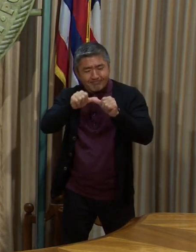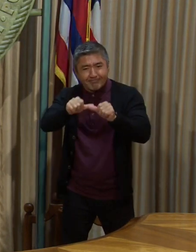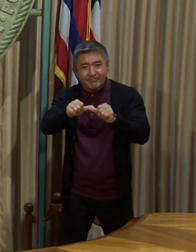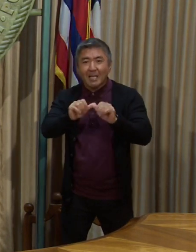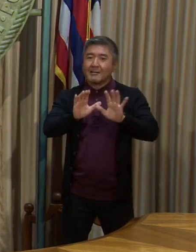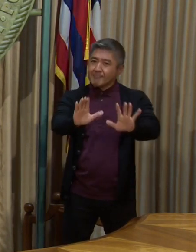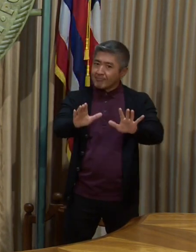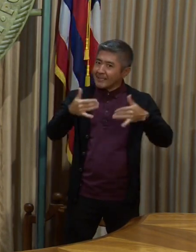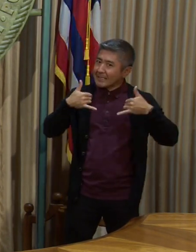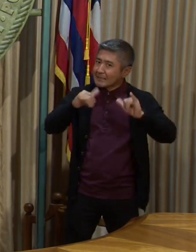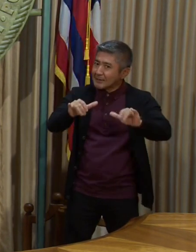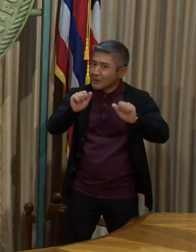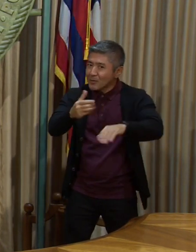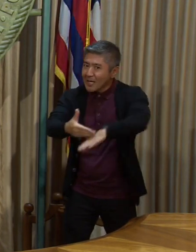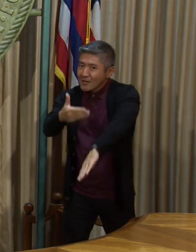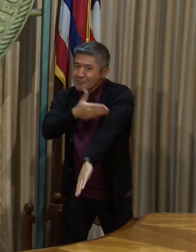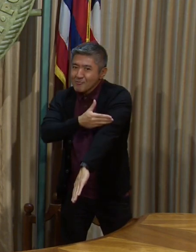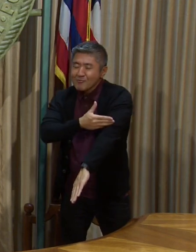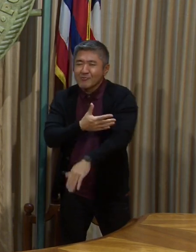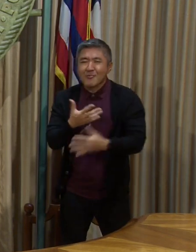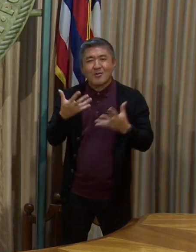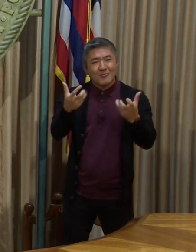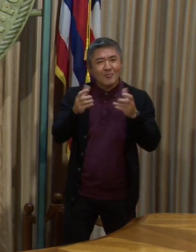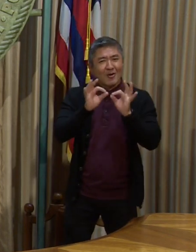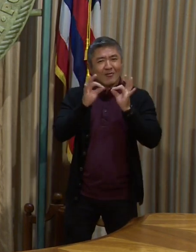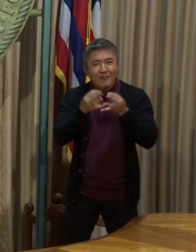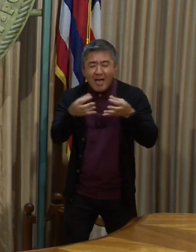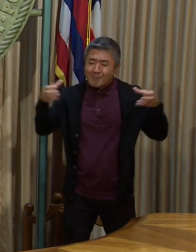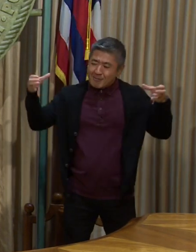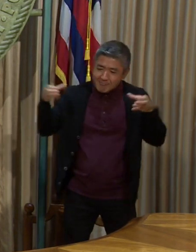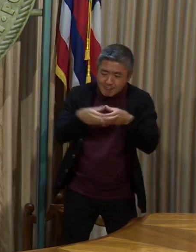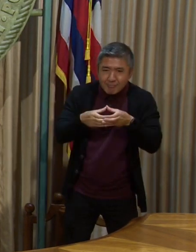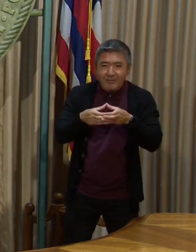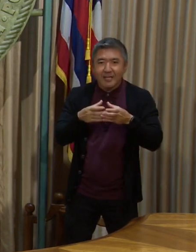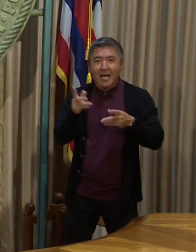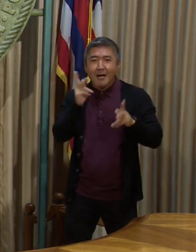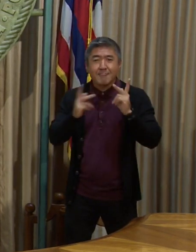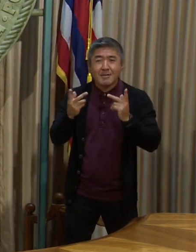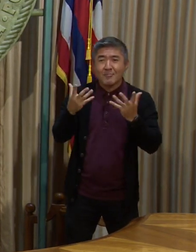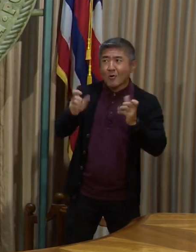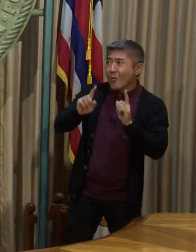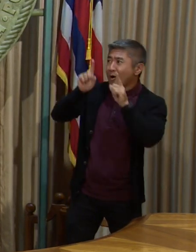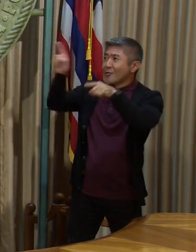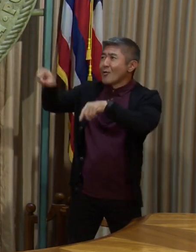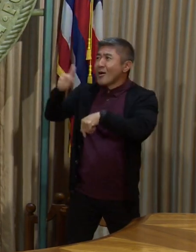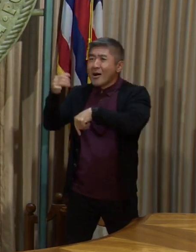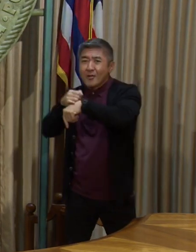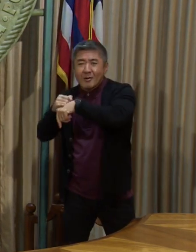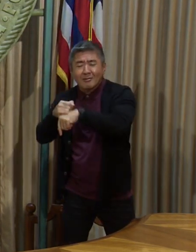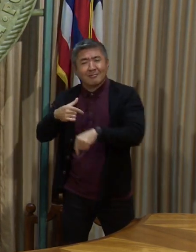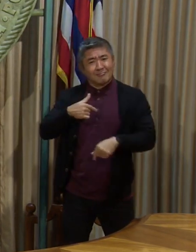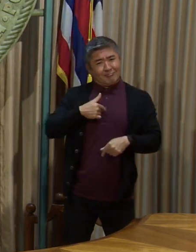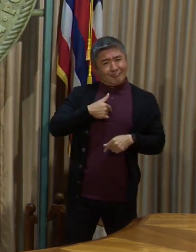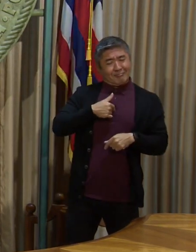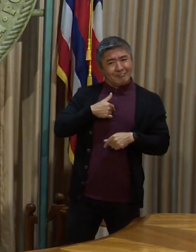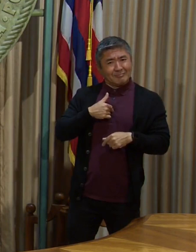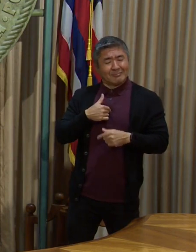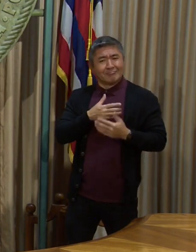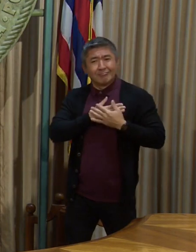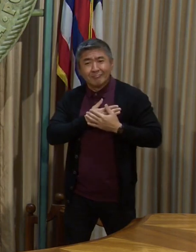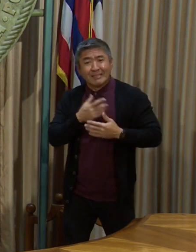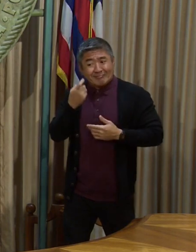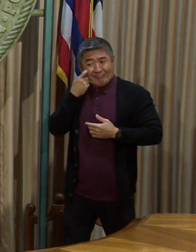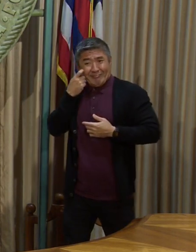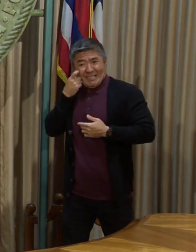we know, because we want to bring our loved ones back together. There are people who need to get to the neighbor islands. I'm a neighbor islander, kind of in my heart. I was there on the Big Island